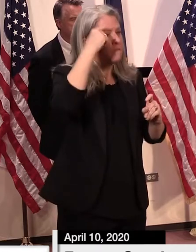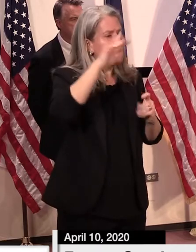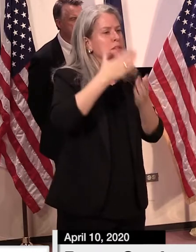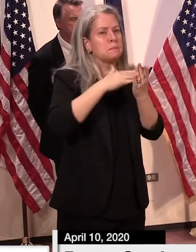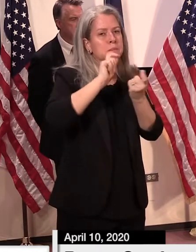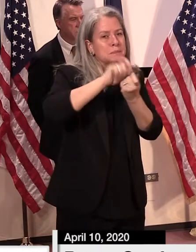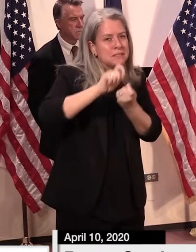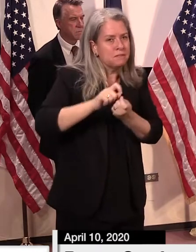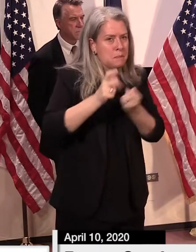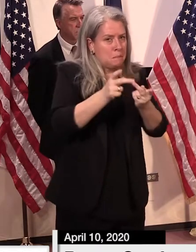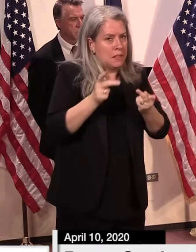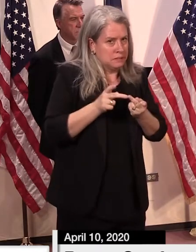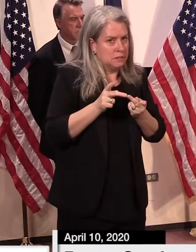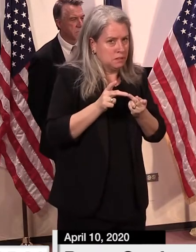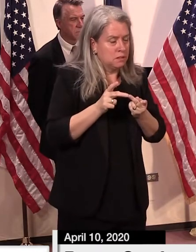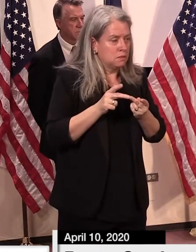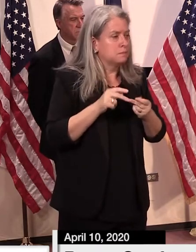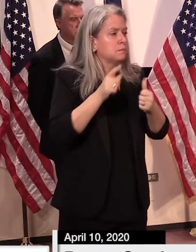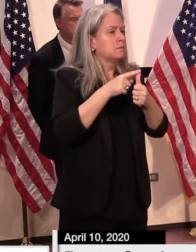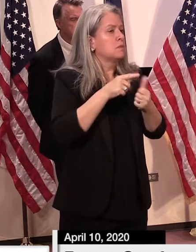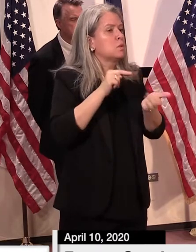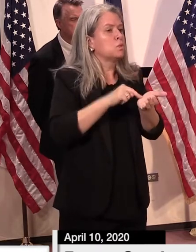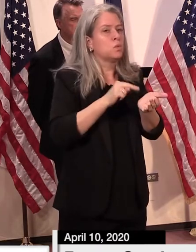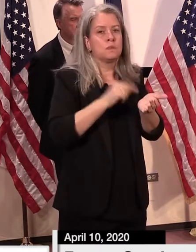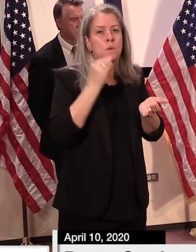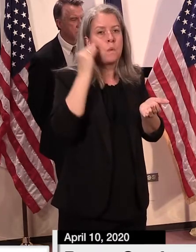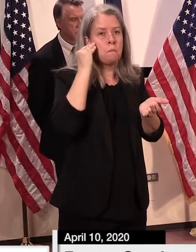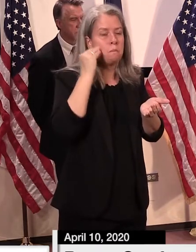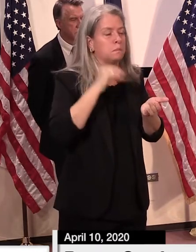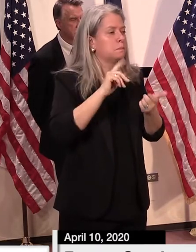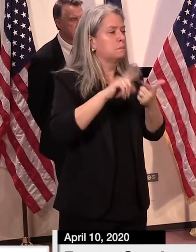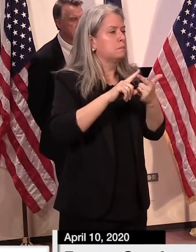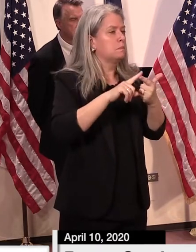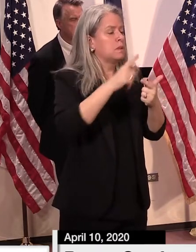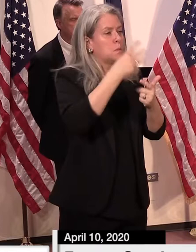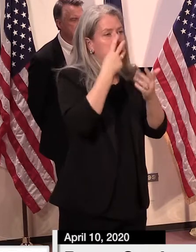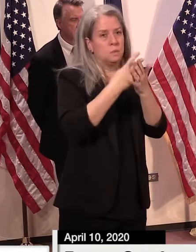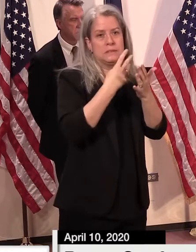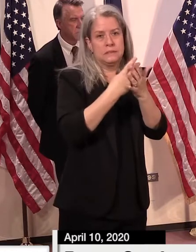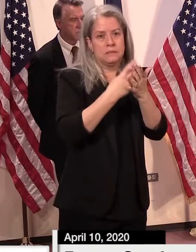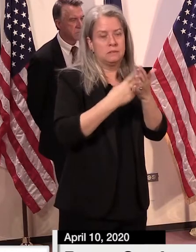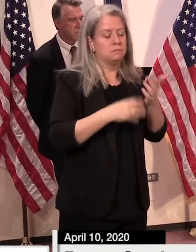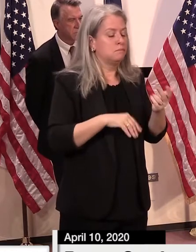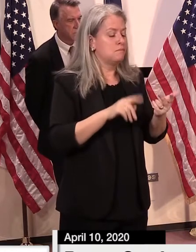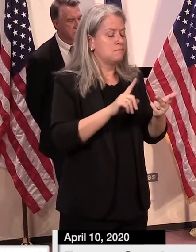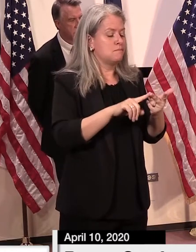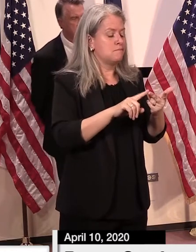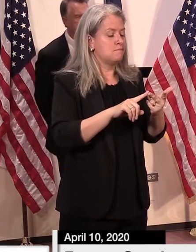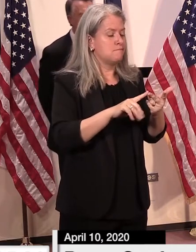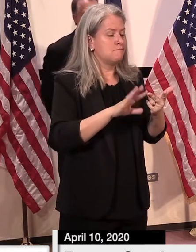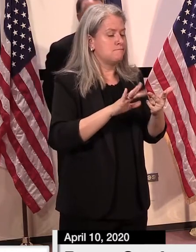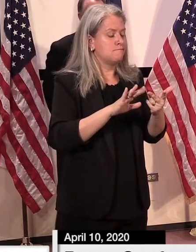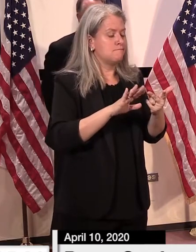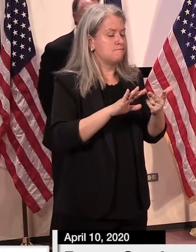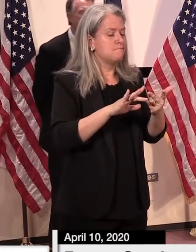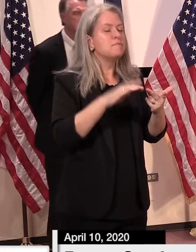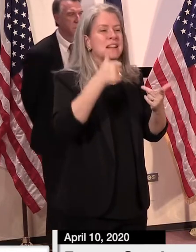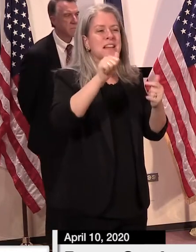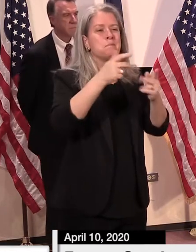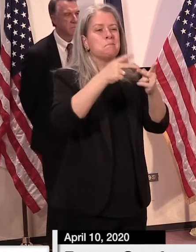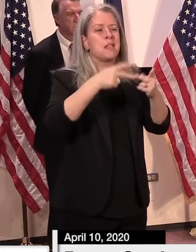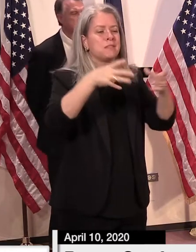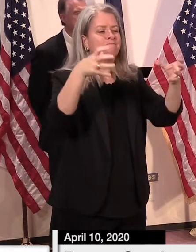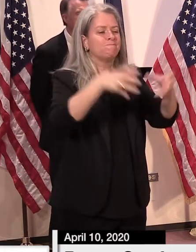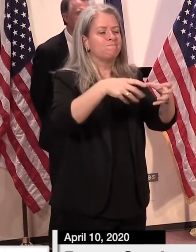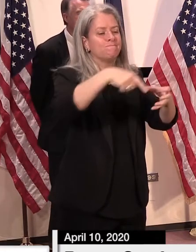institutions, nursing homes, correction facilities, those homes